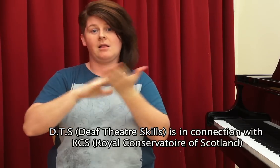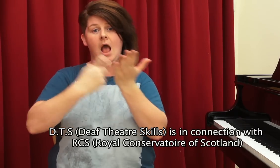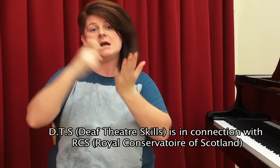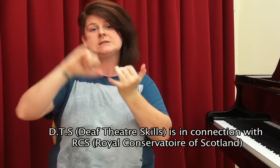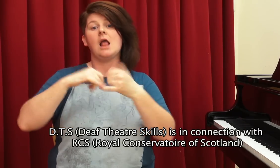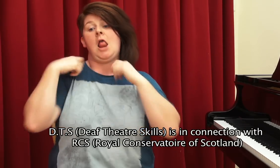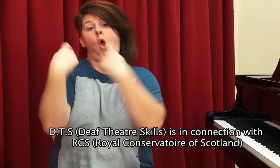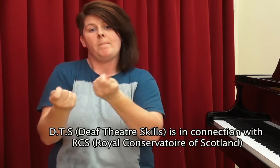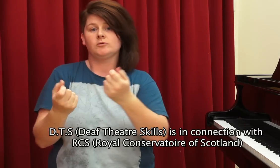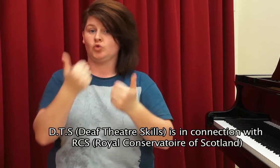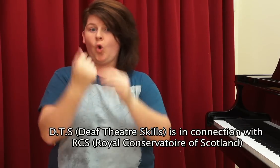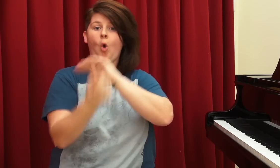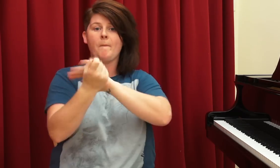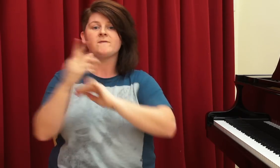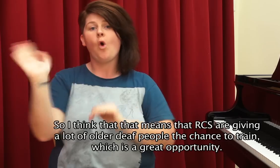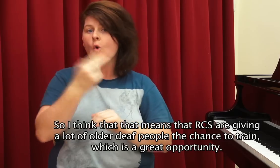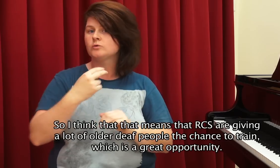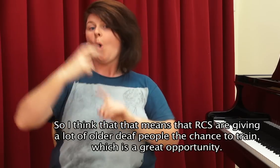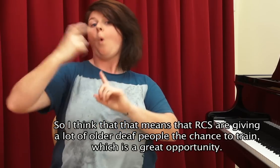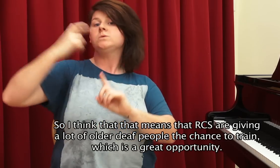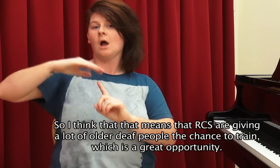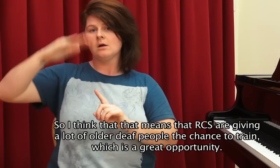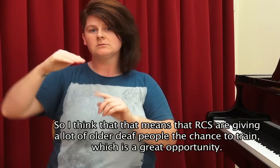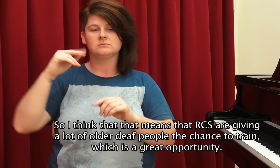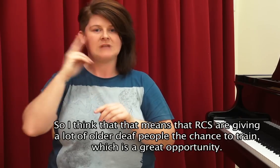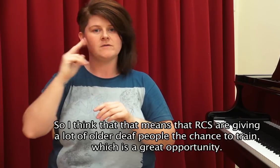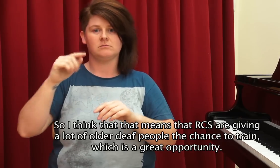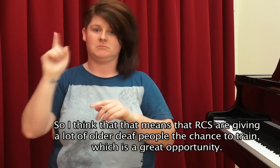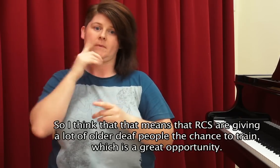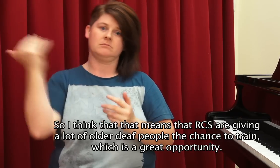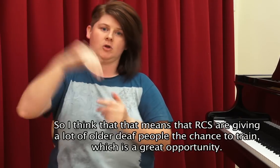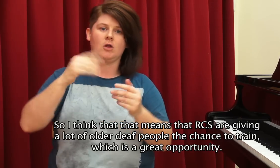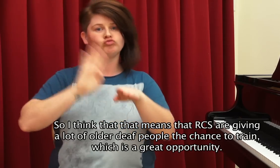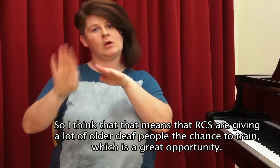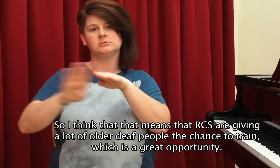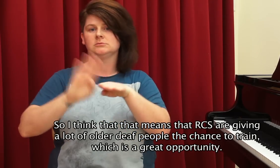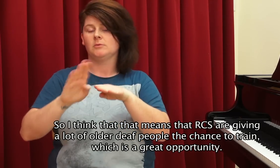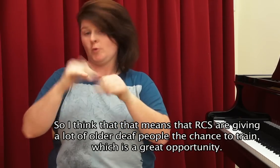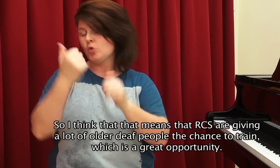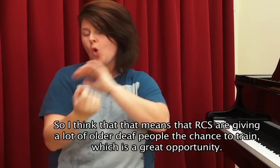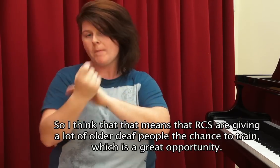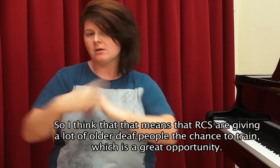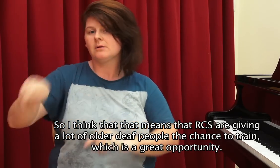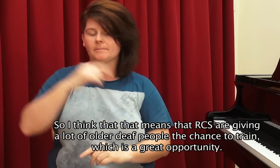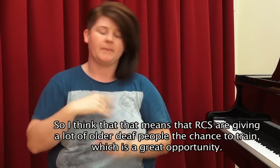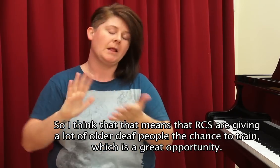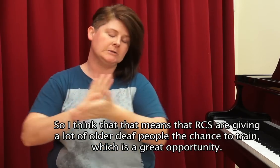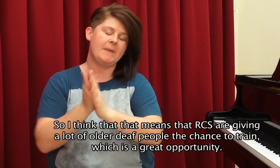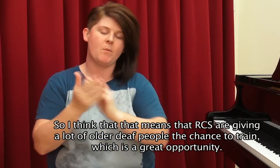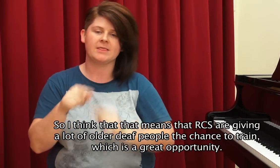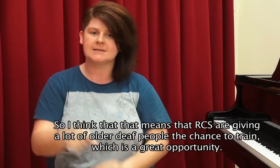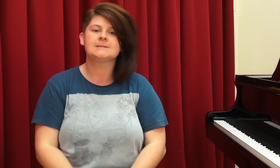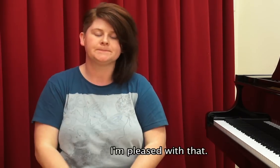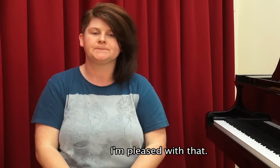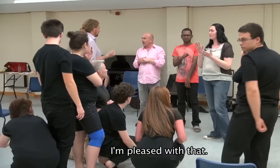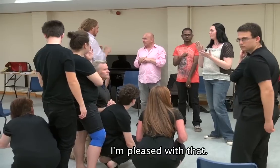DTS is in connection with RCS, so I think that that means that RCS is giving a lot of older deaf people the chance to train, which is a great